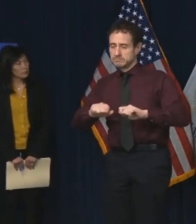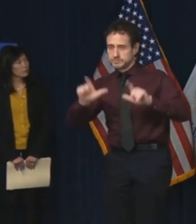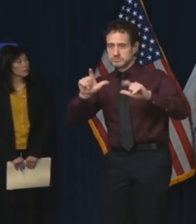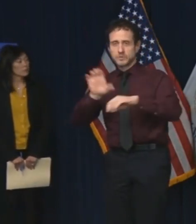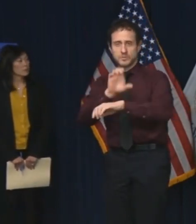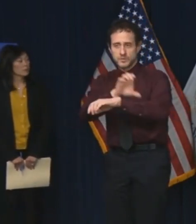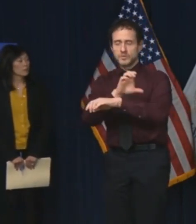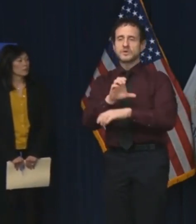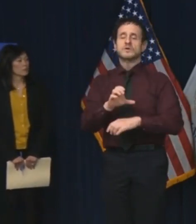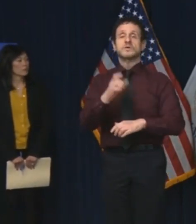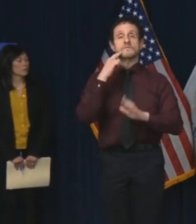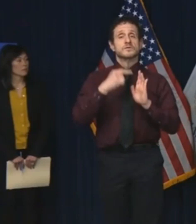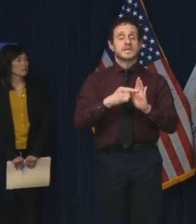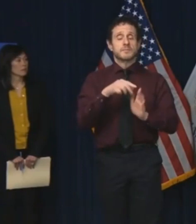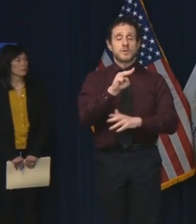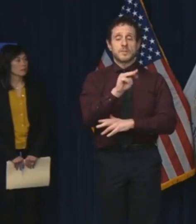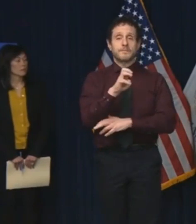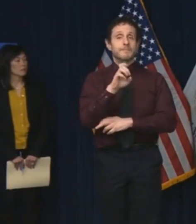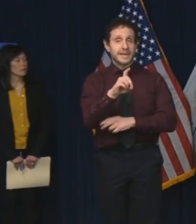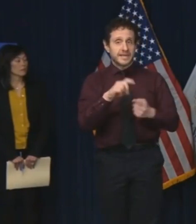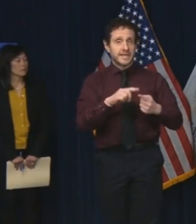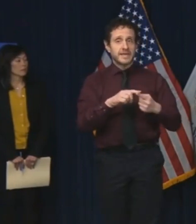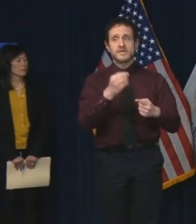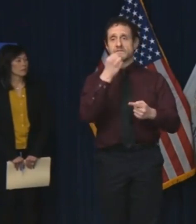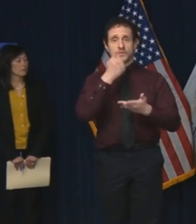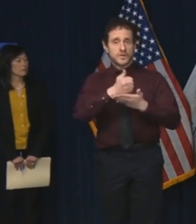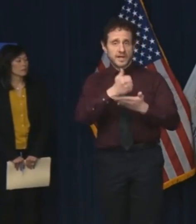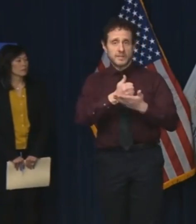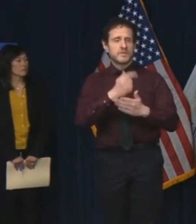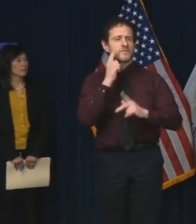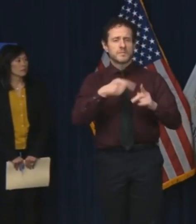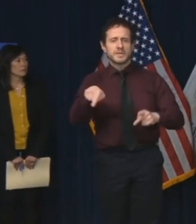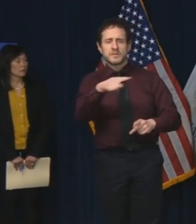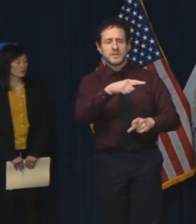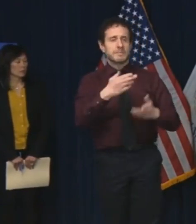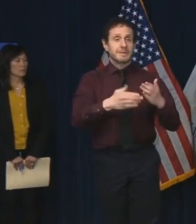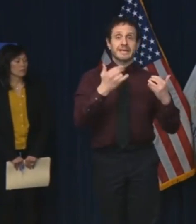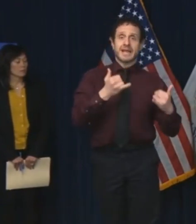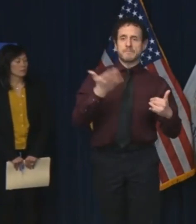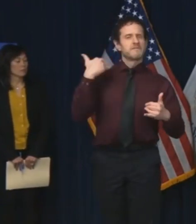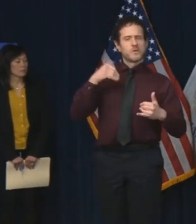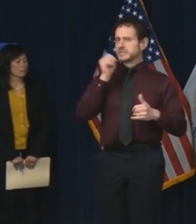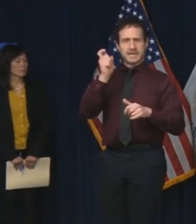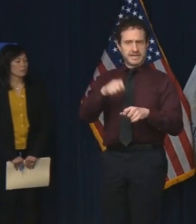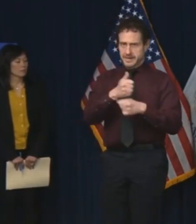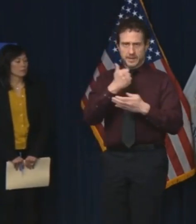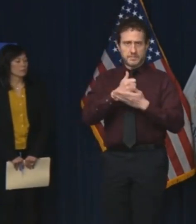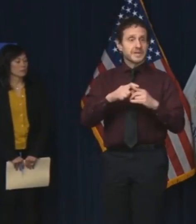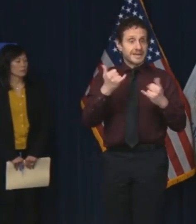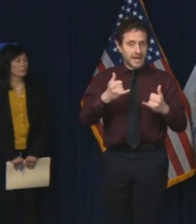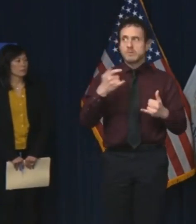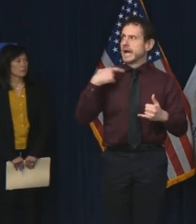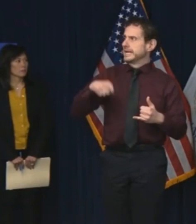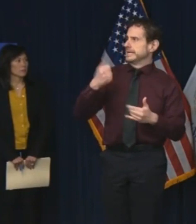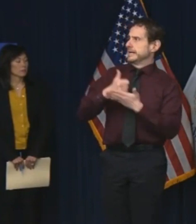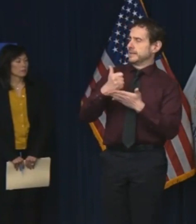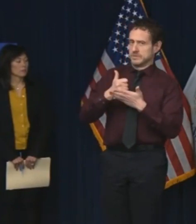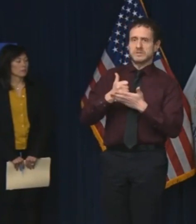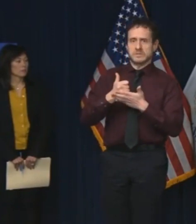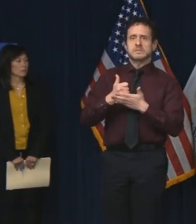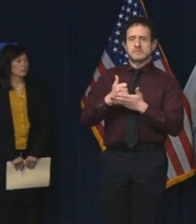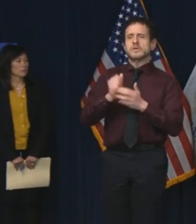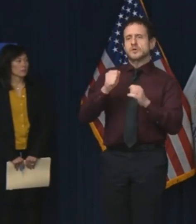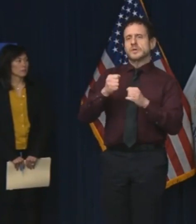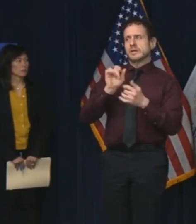like Medicaid and food assistance to Illinoisans who find themselves newly in need of help. This is a really,